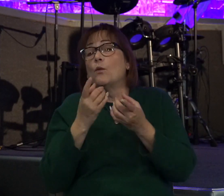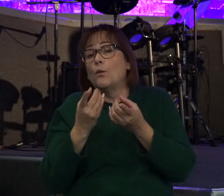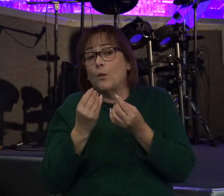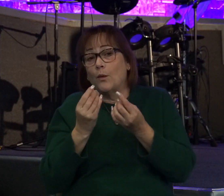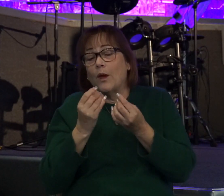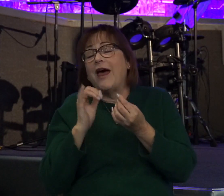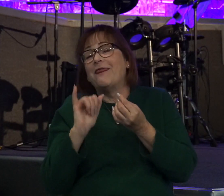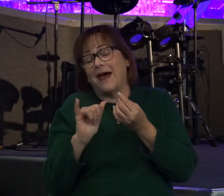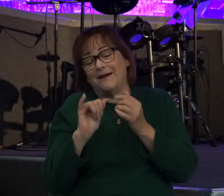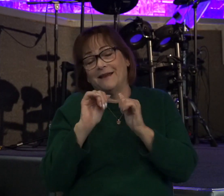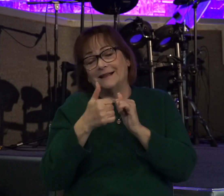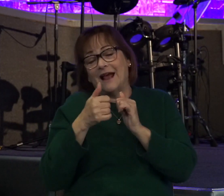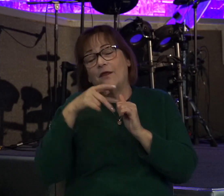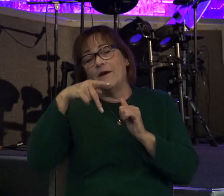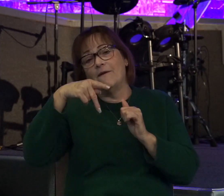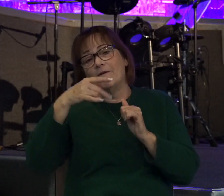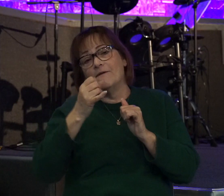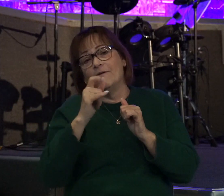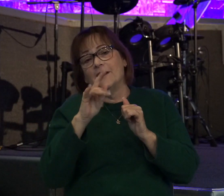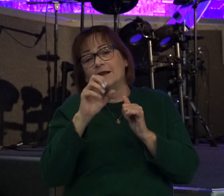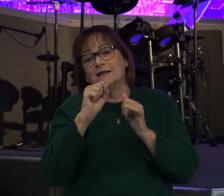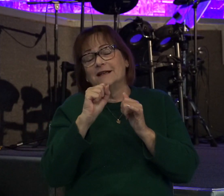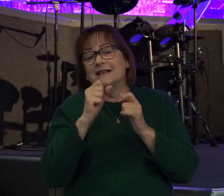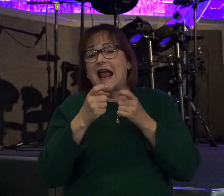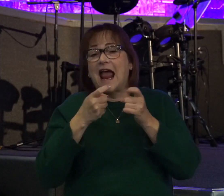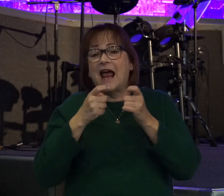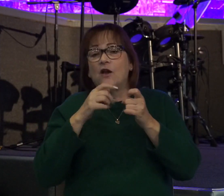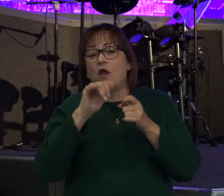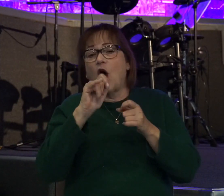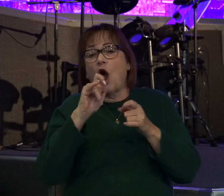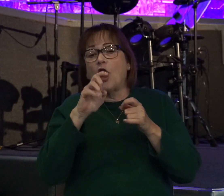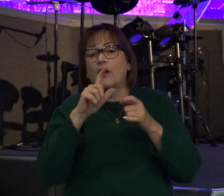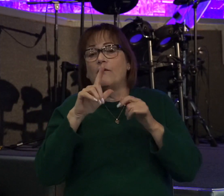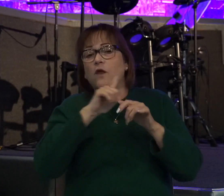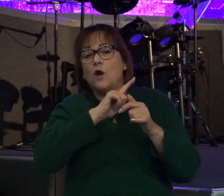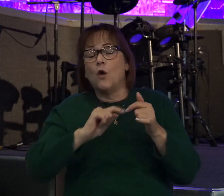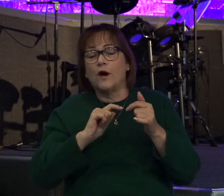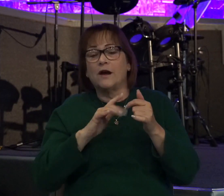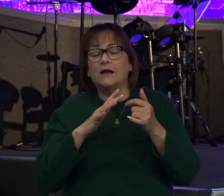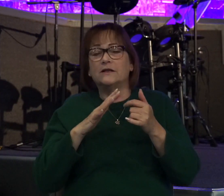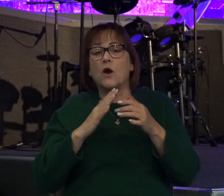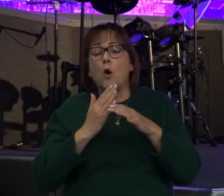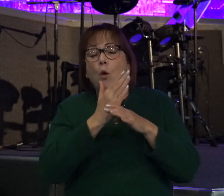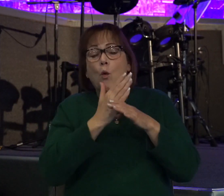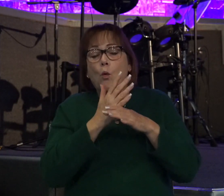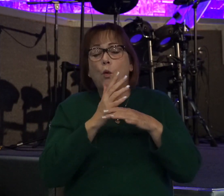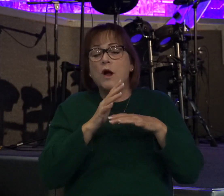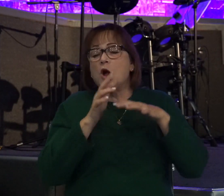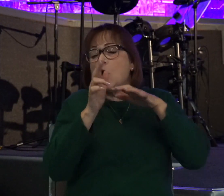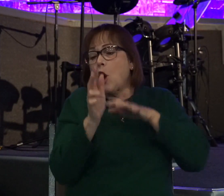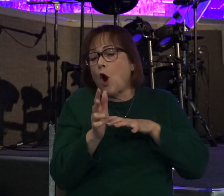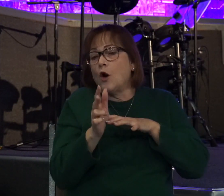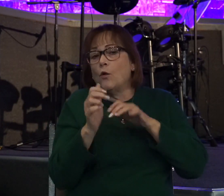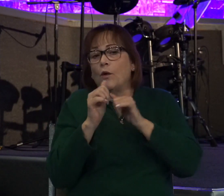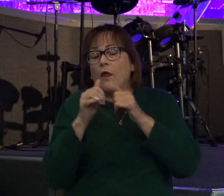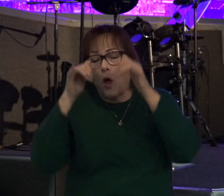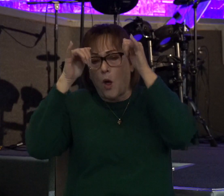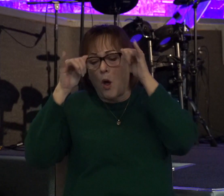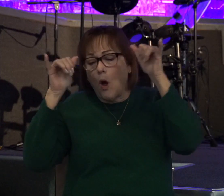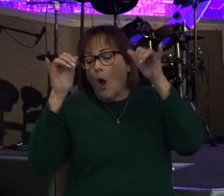That's how the Philistines handled the Ark of the Lord. They put it on a wooden cart and towed it with oxen. And that's always